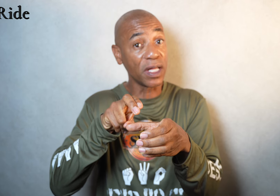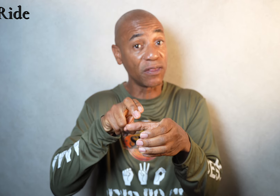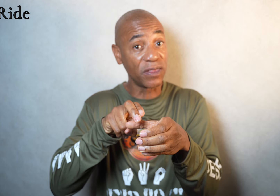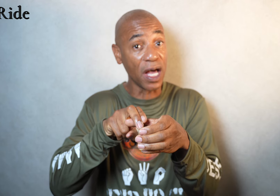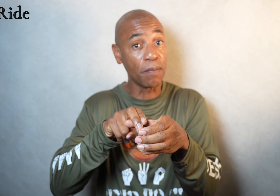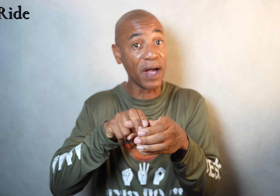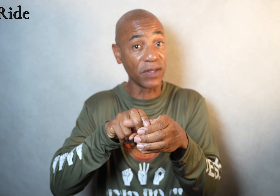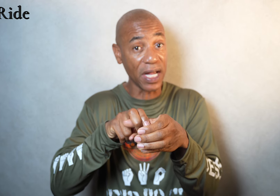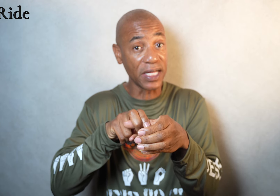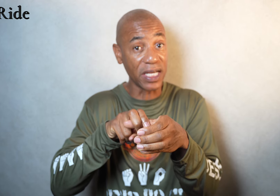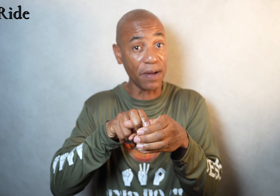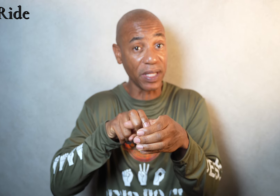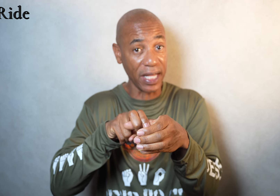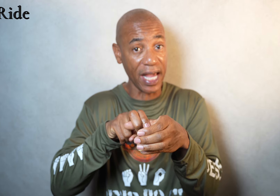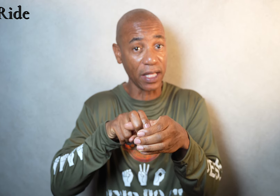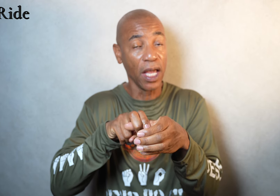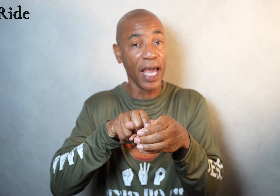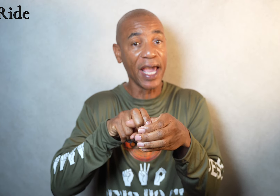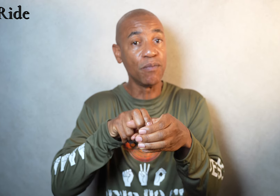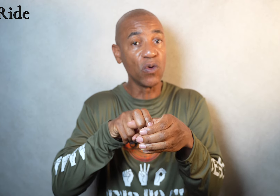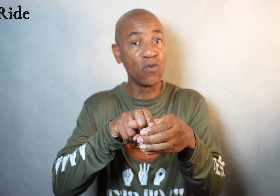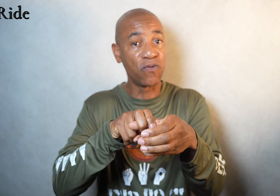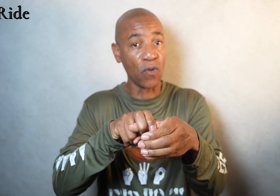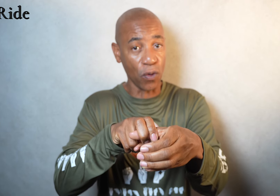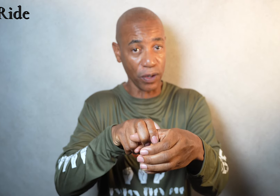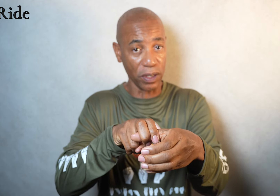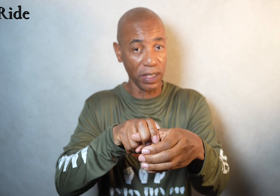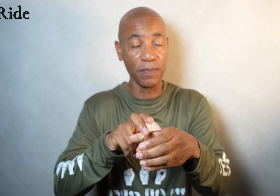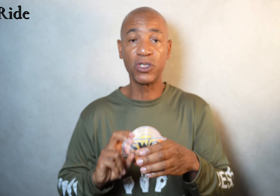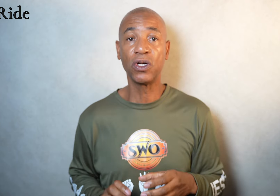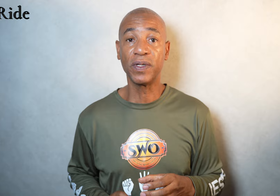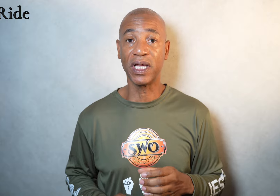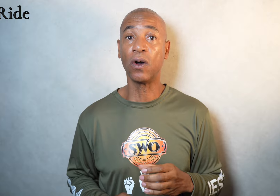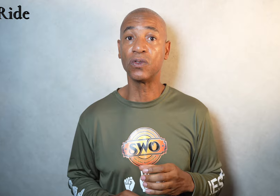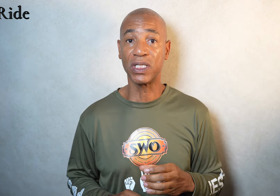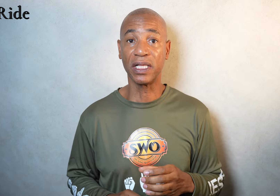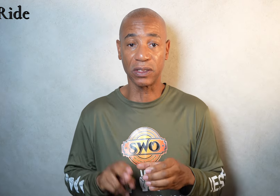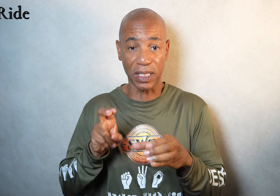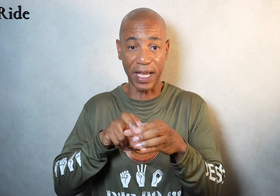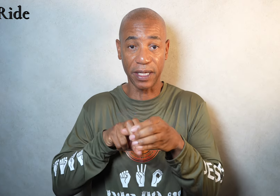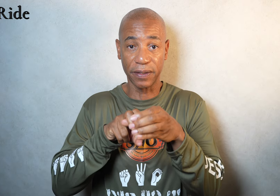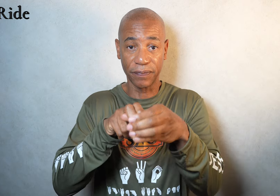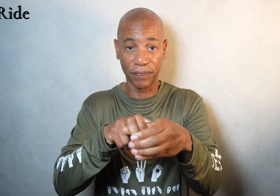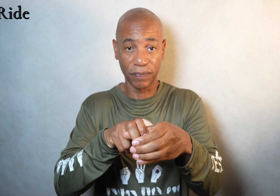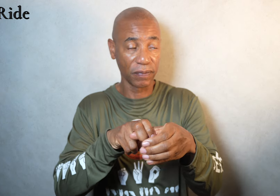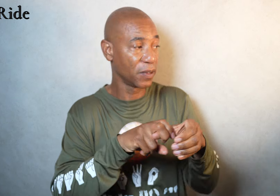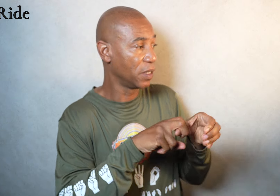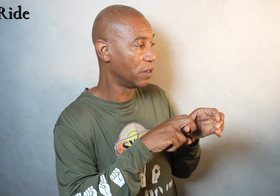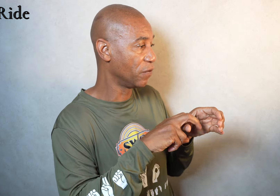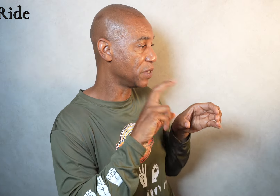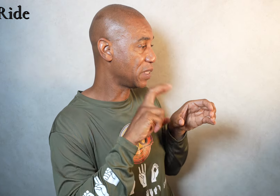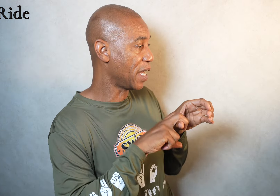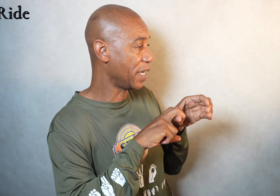the thumb of the non-dominant hand, and move forward. Let me show you what that whole sign looks like. From the side.